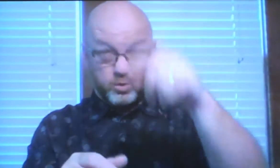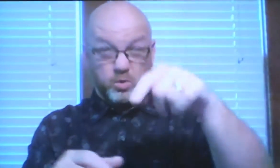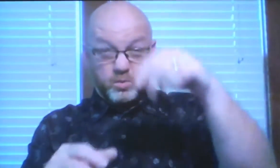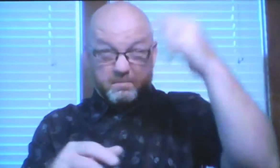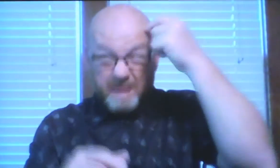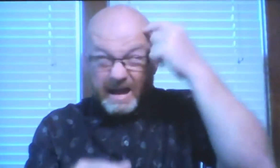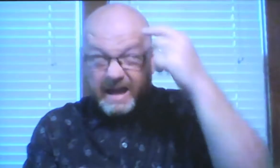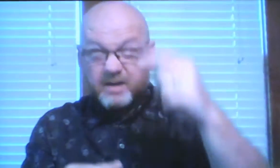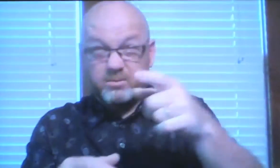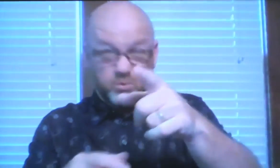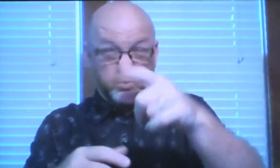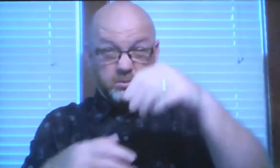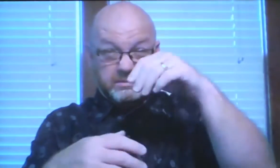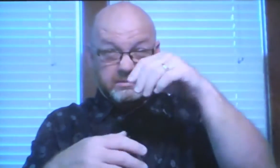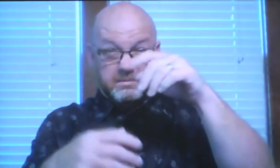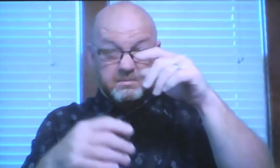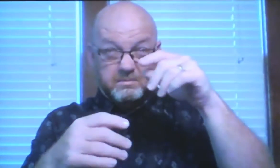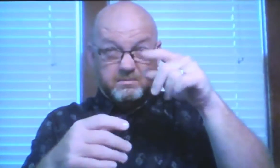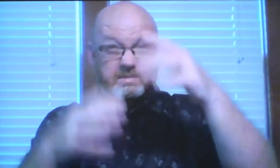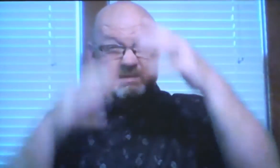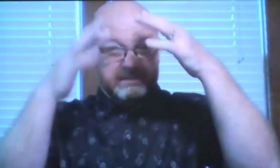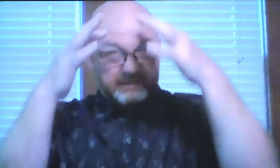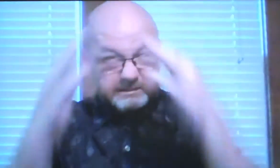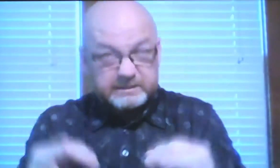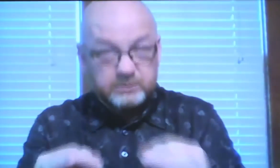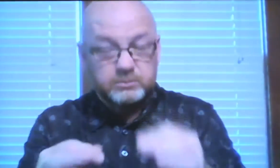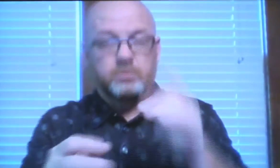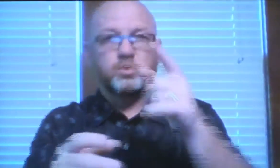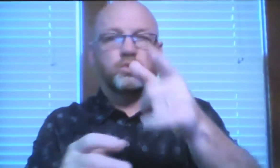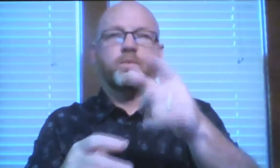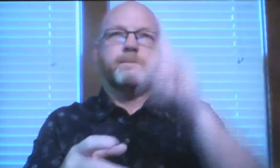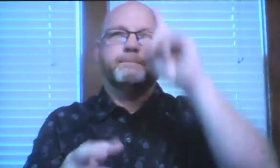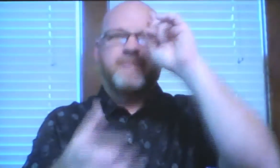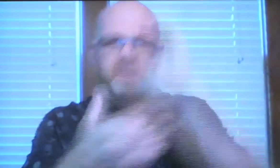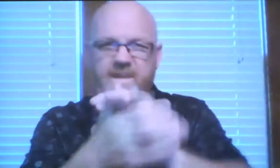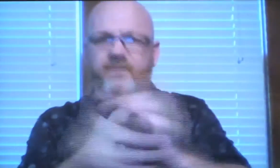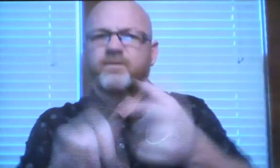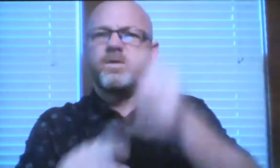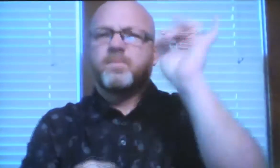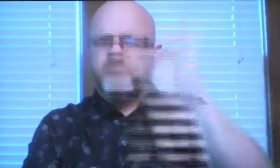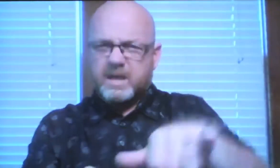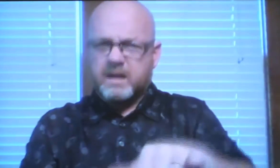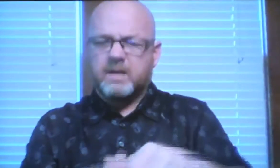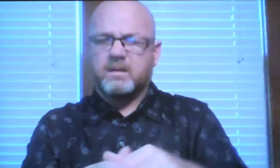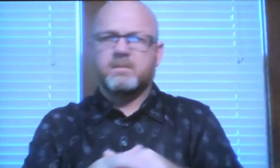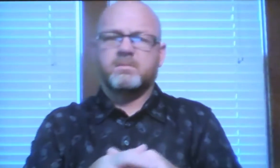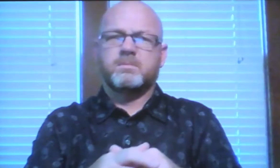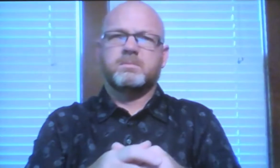that, from your mind, you are making decisions to believe.